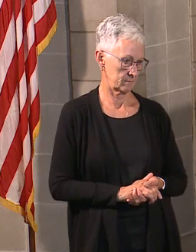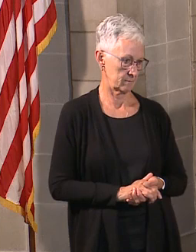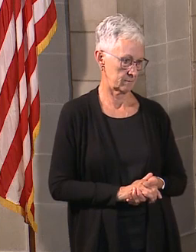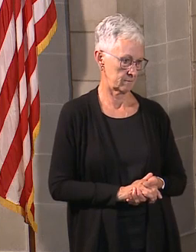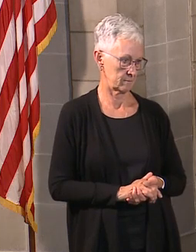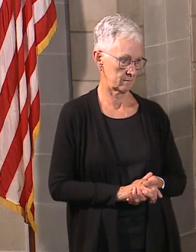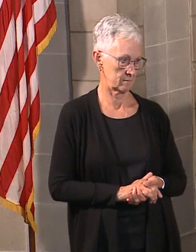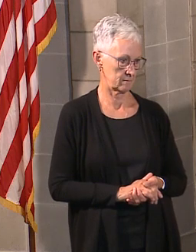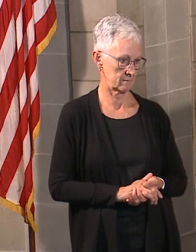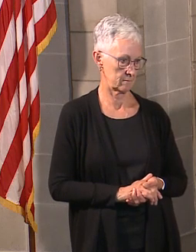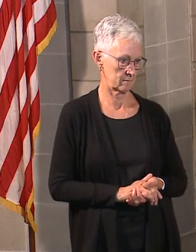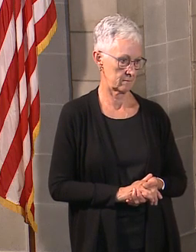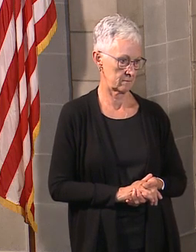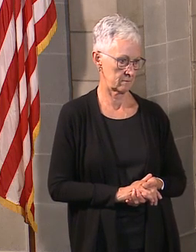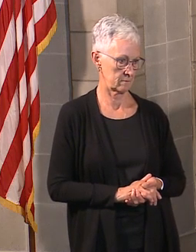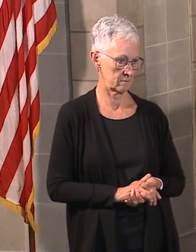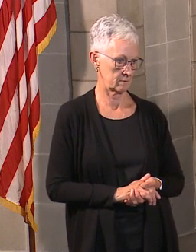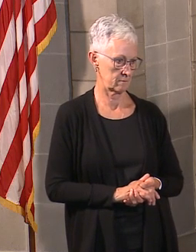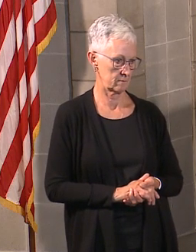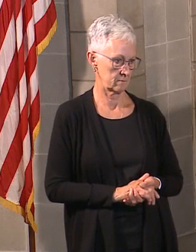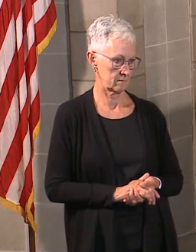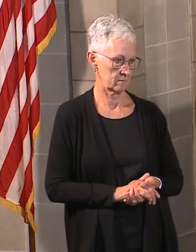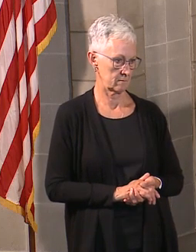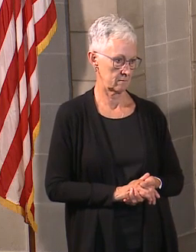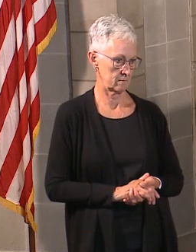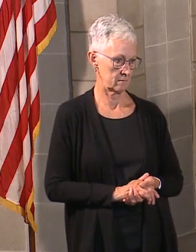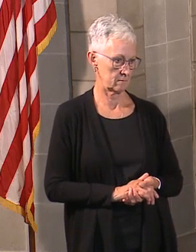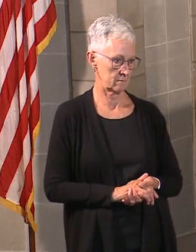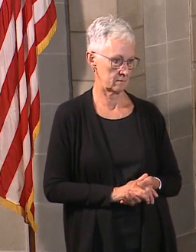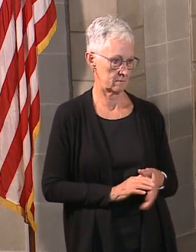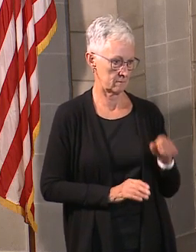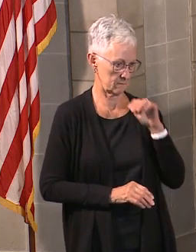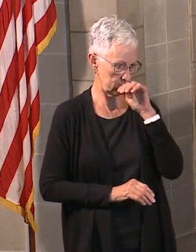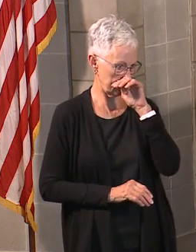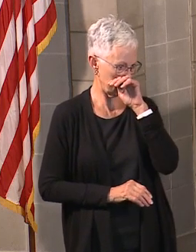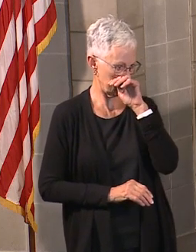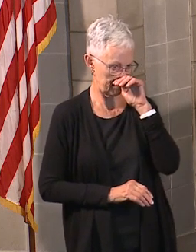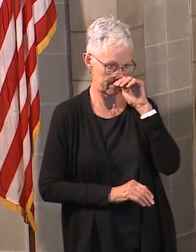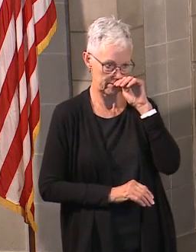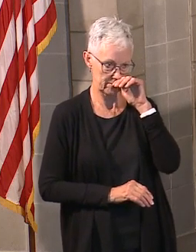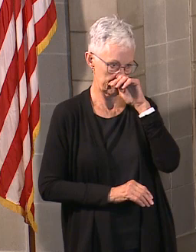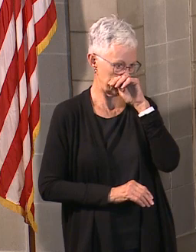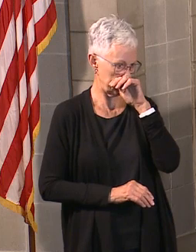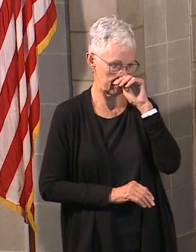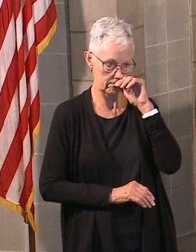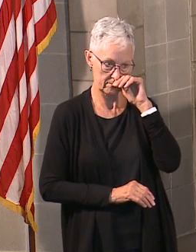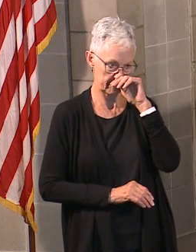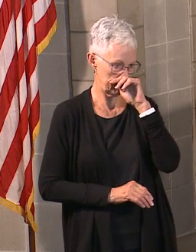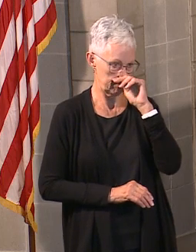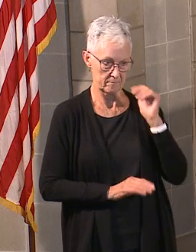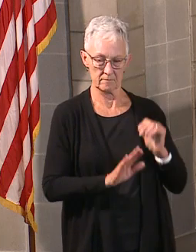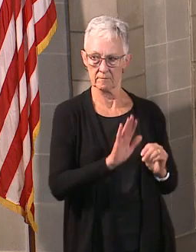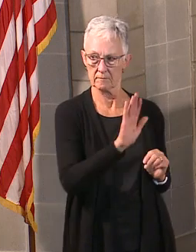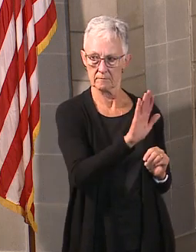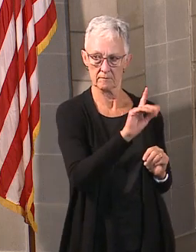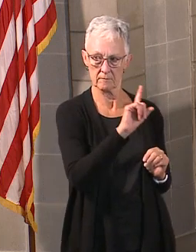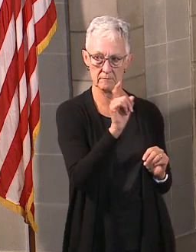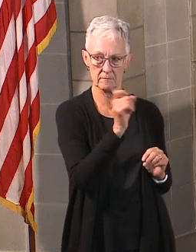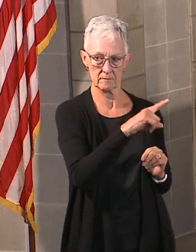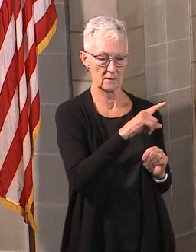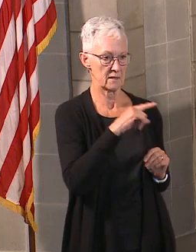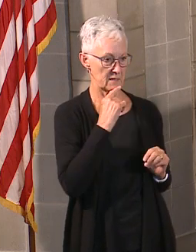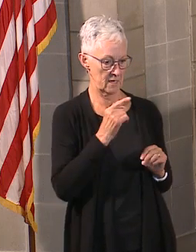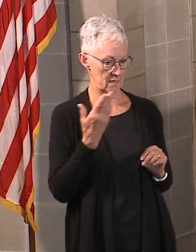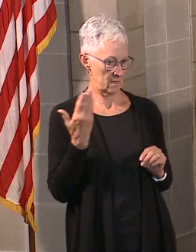the spring, when there were two cases of community spread in Douglas County and one,